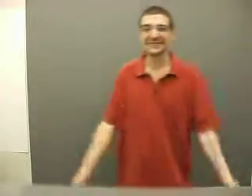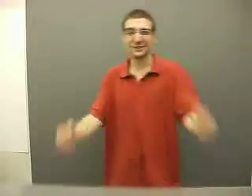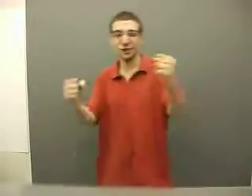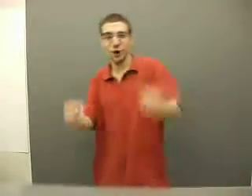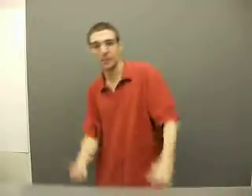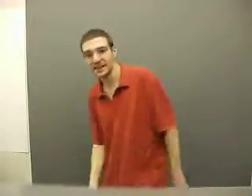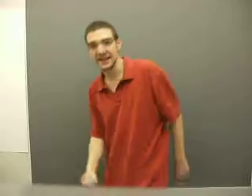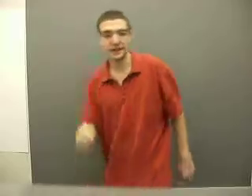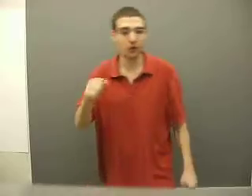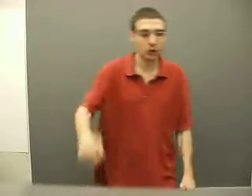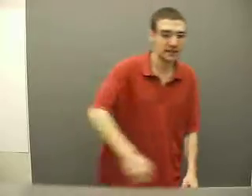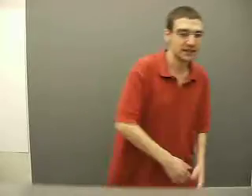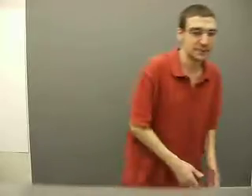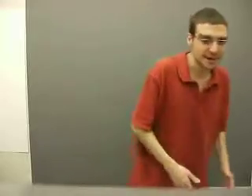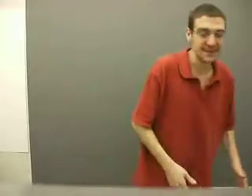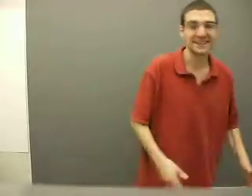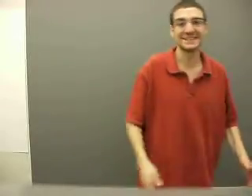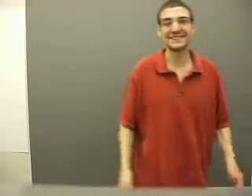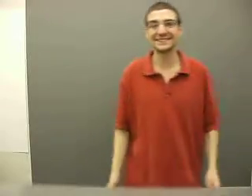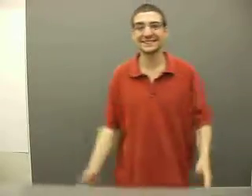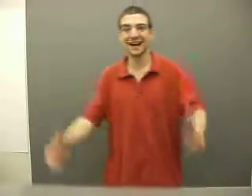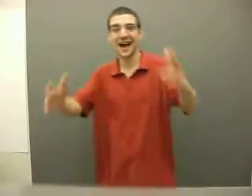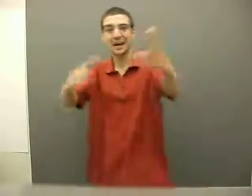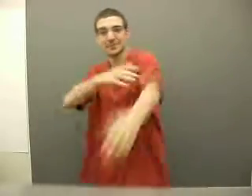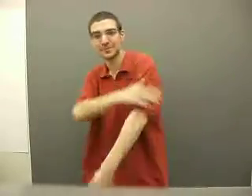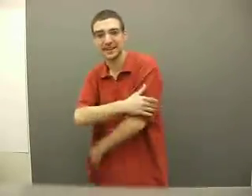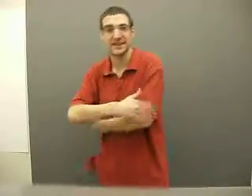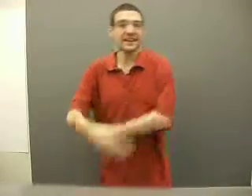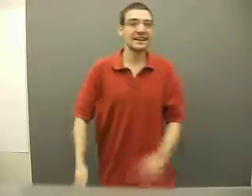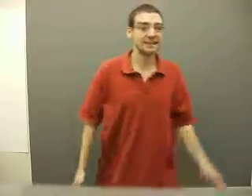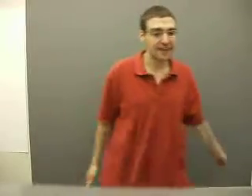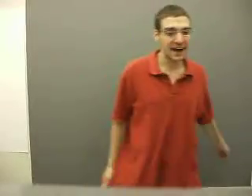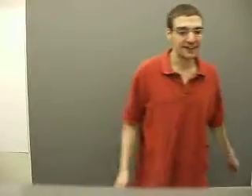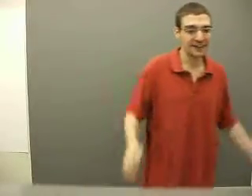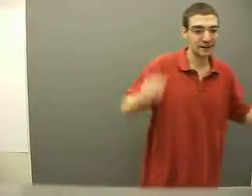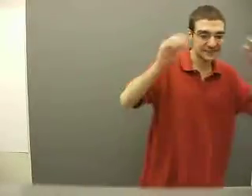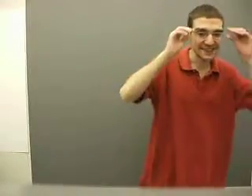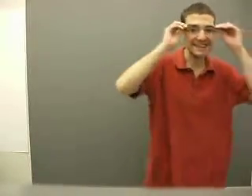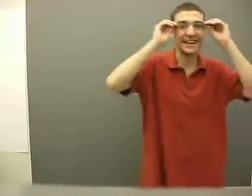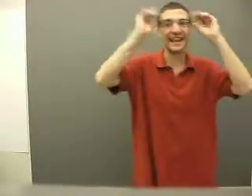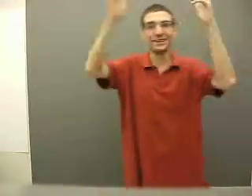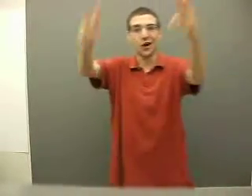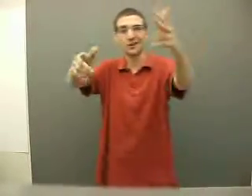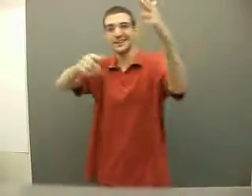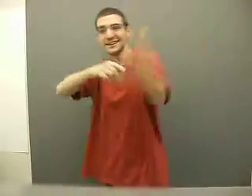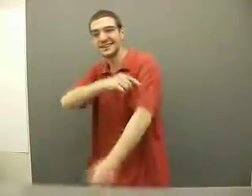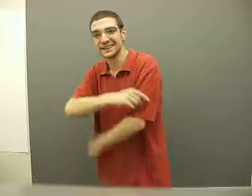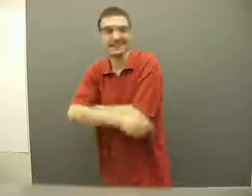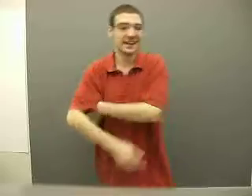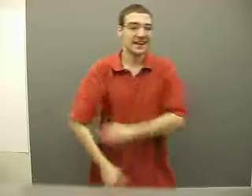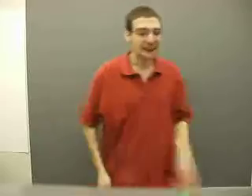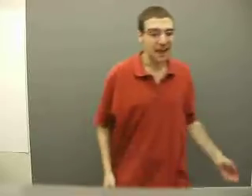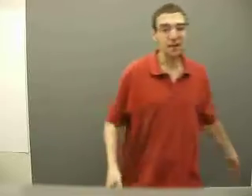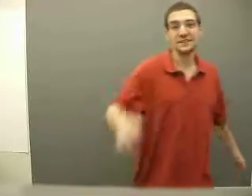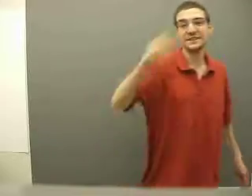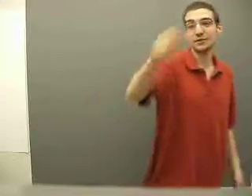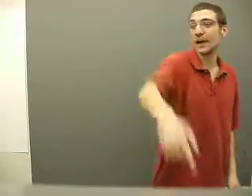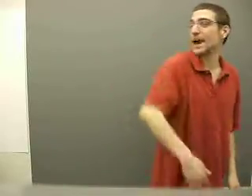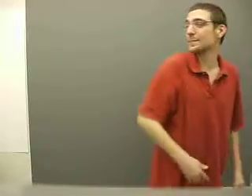to fall. But ain't no lead of money. That's meant to accomplish it. And finally, I see. Yeah, like, darn did this. And now I'll be so happy.